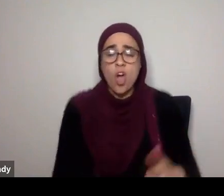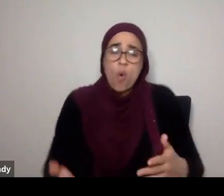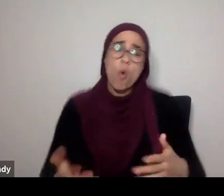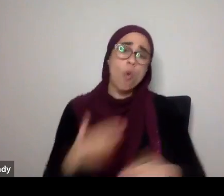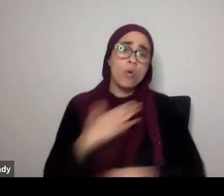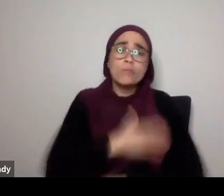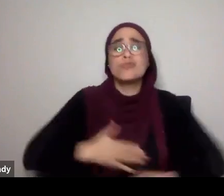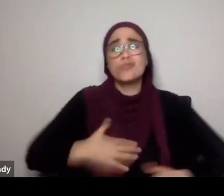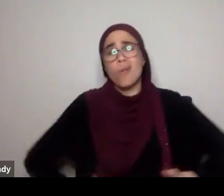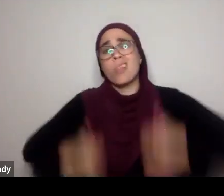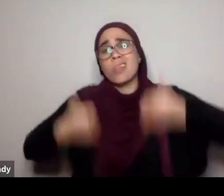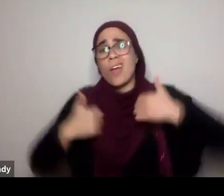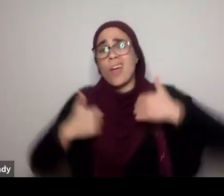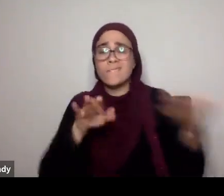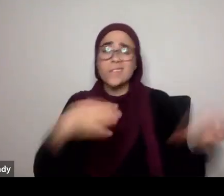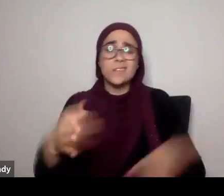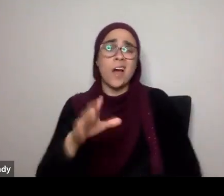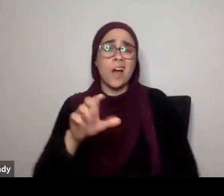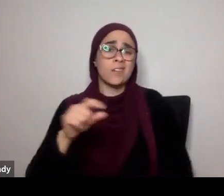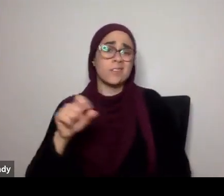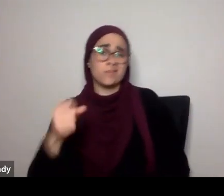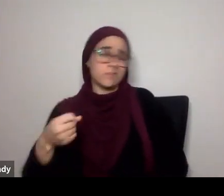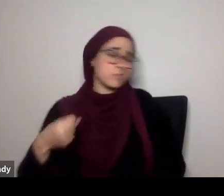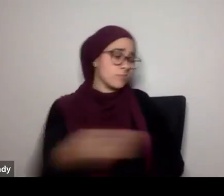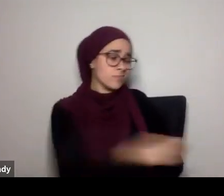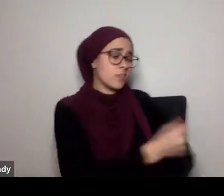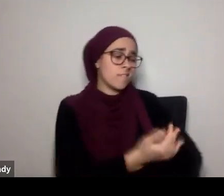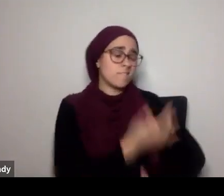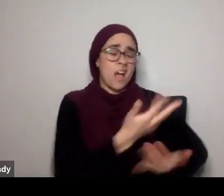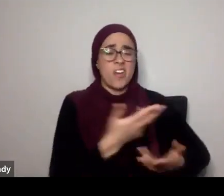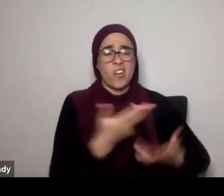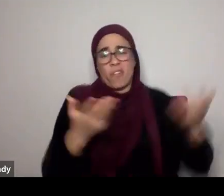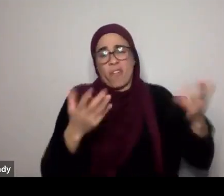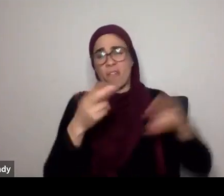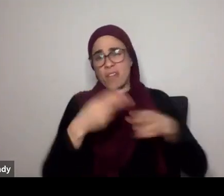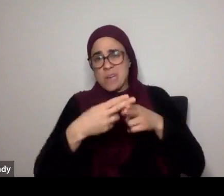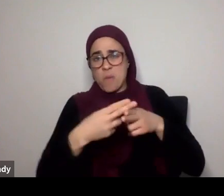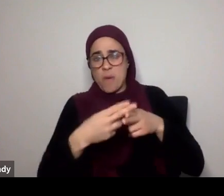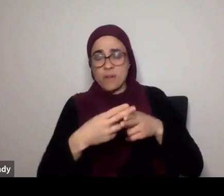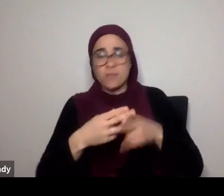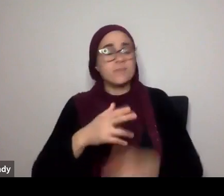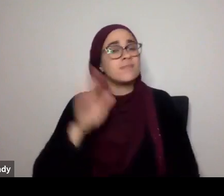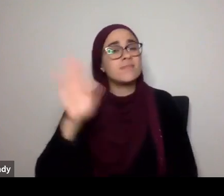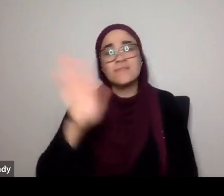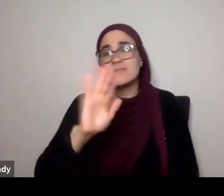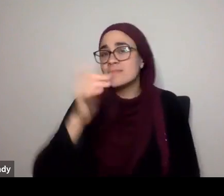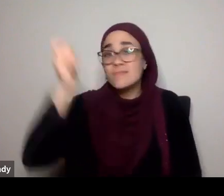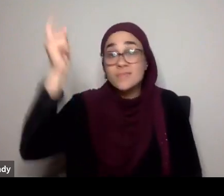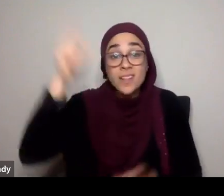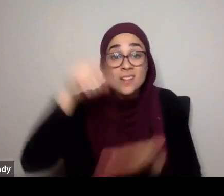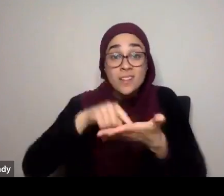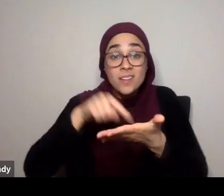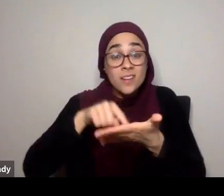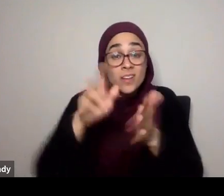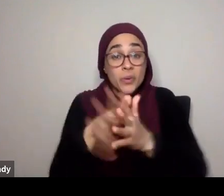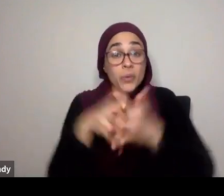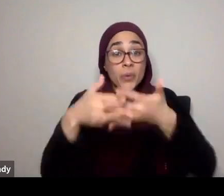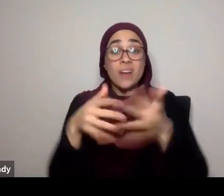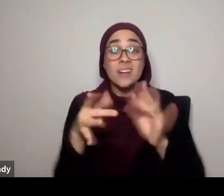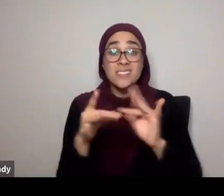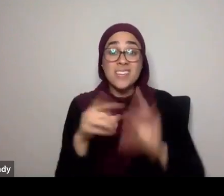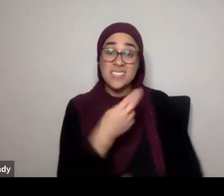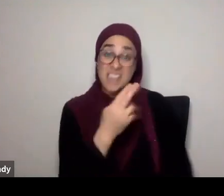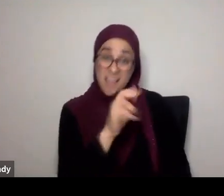I'll go in the akhirah, and you know, I'll pay a little bit, Allah subhanahu going to say, no, no, no, in Jahannam, in this eternal hell, there is no